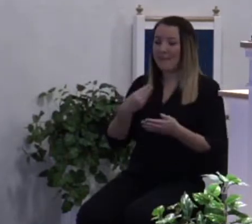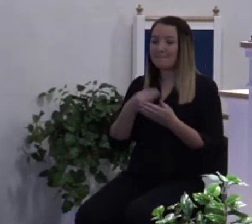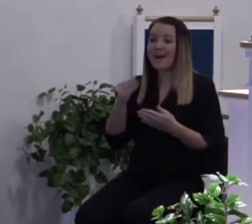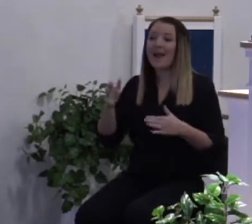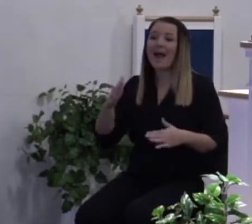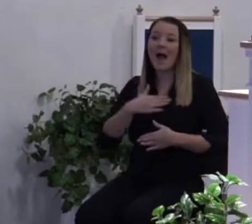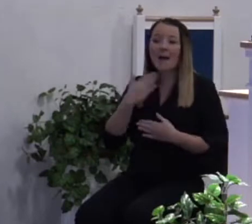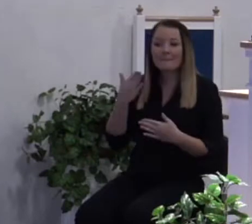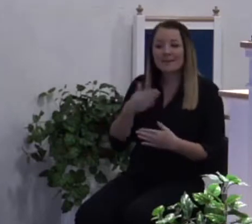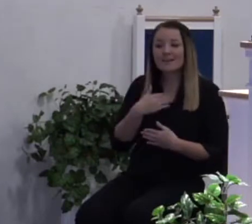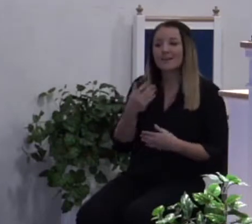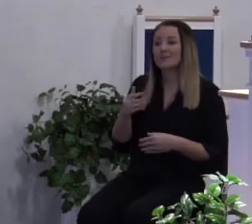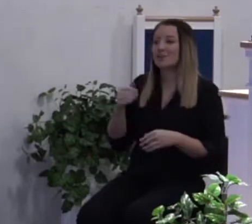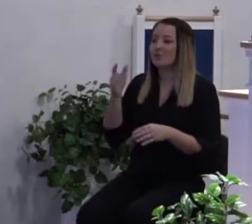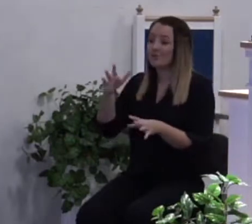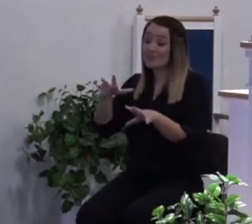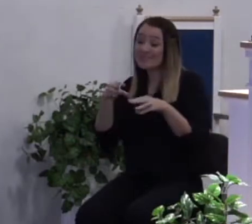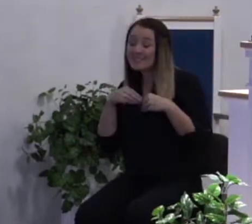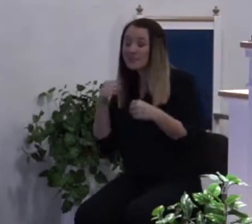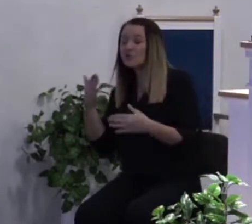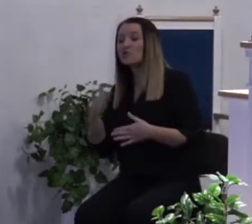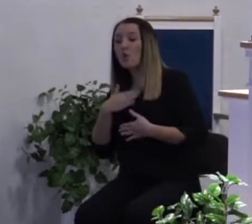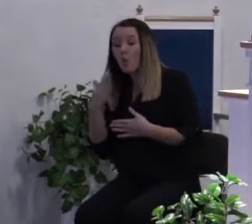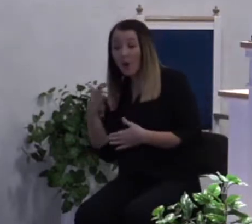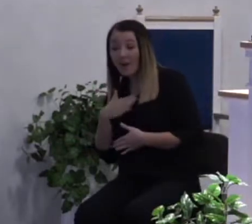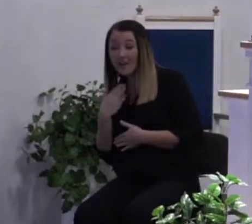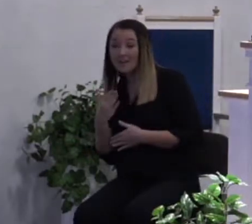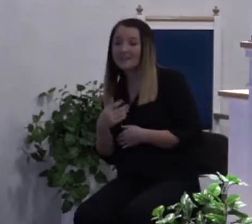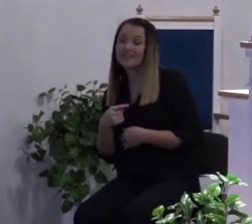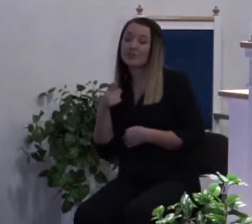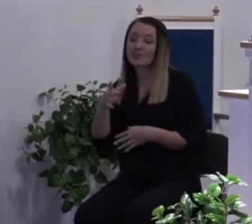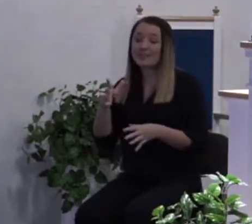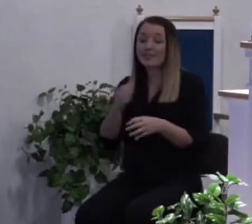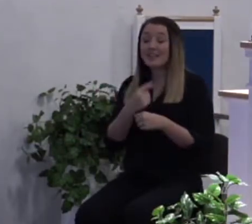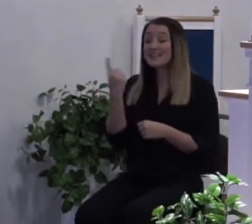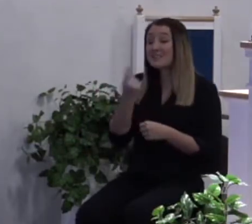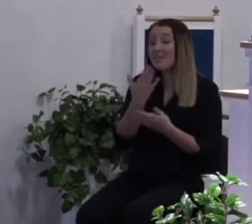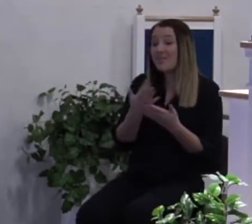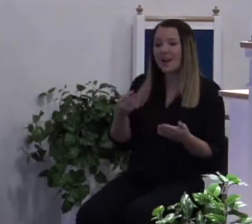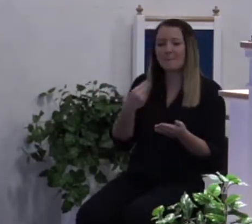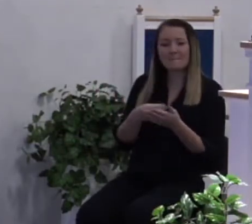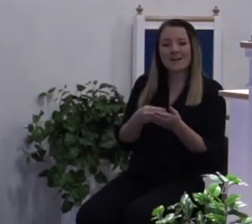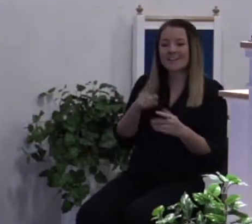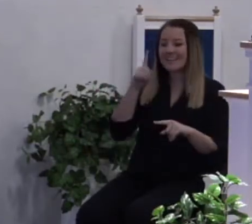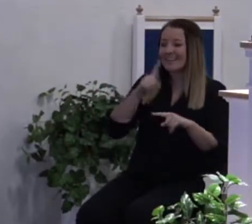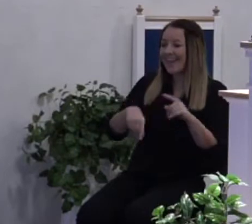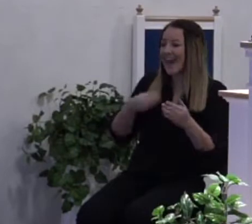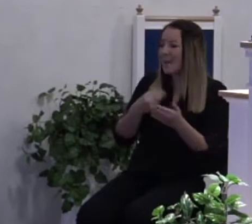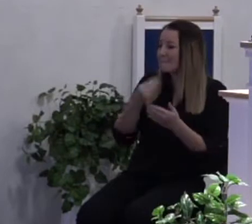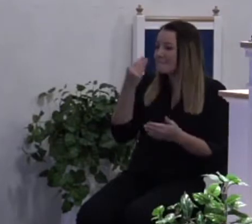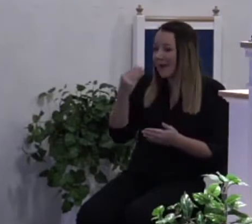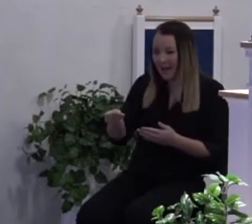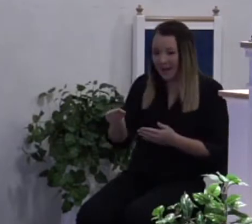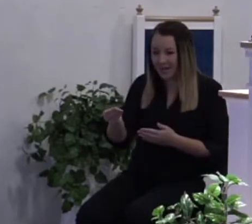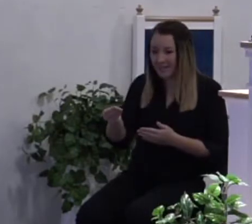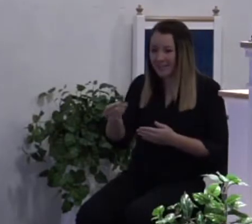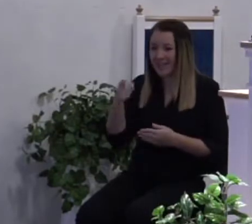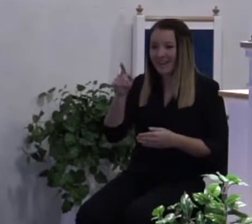can get joy. Where you can get something that money cannot buy in your life.